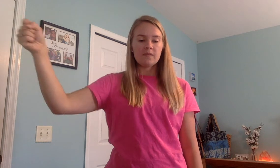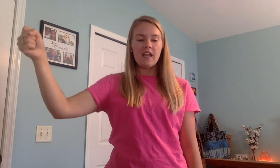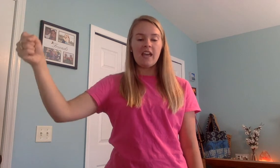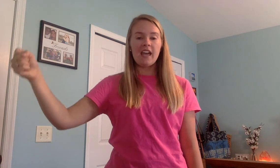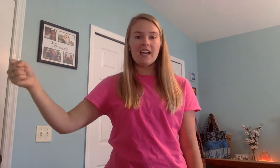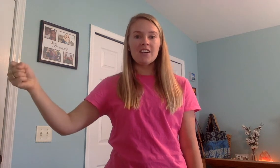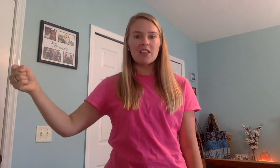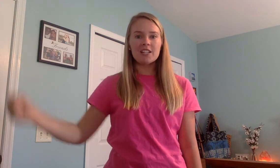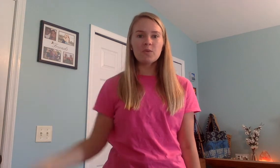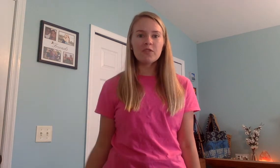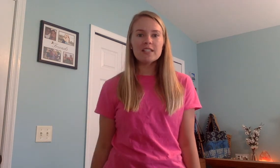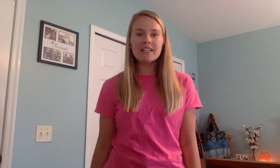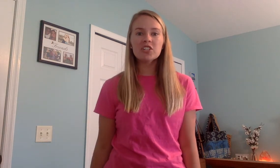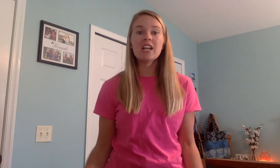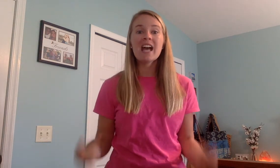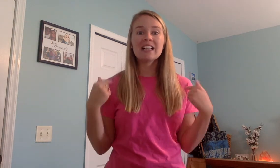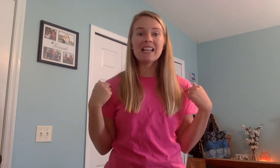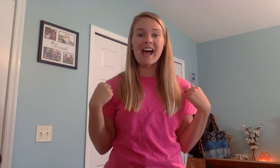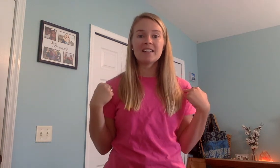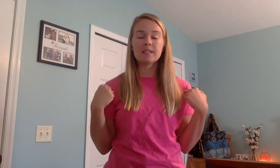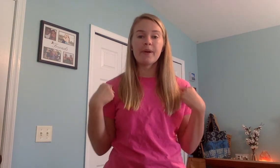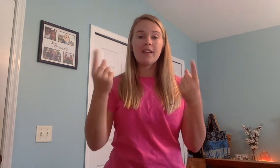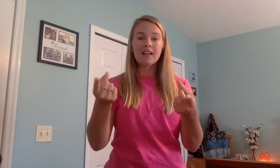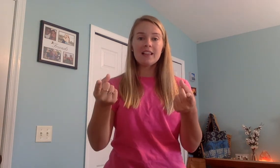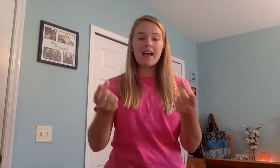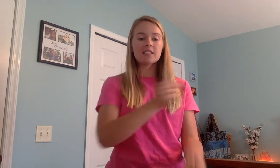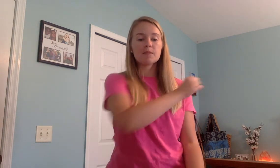And our last one for this section. Clasp. Clasp.